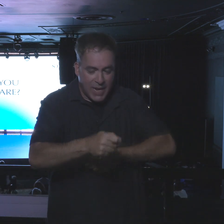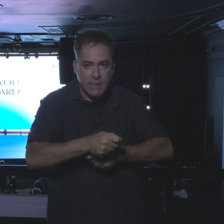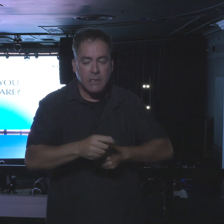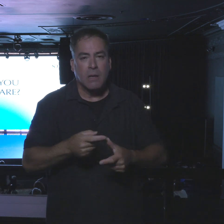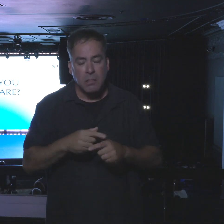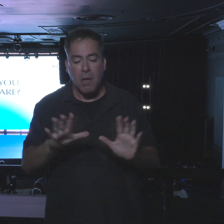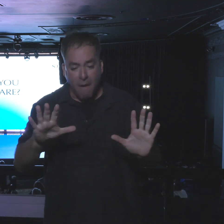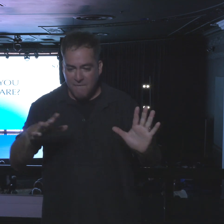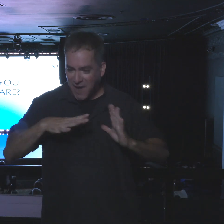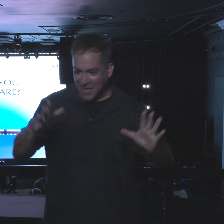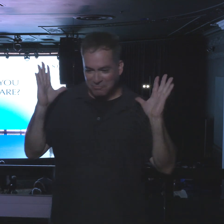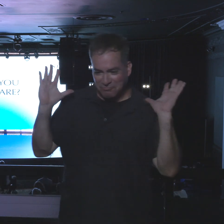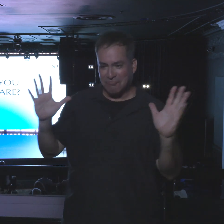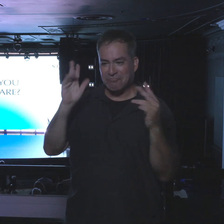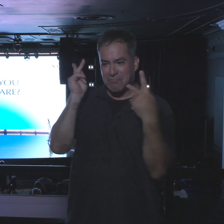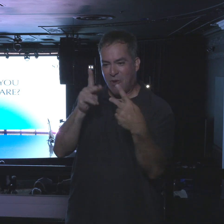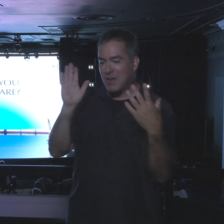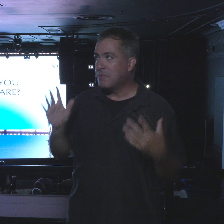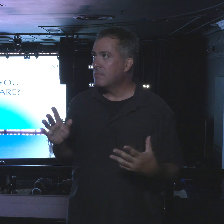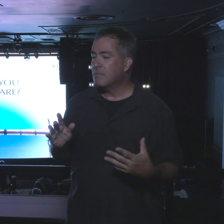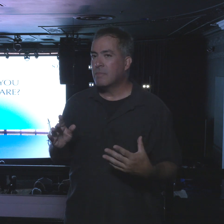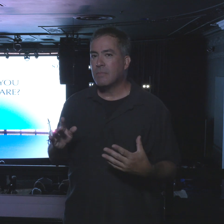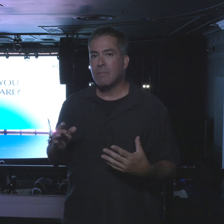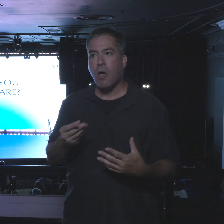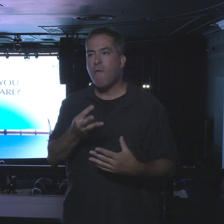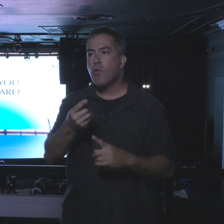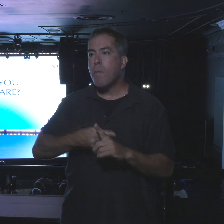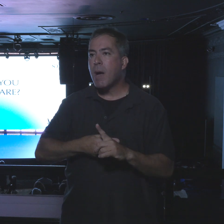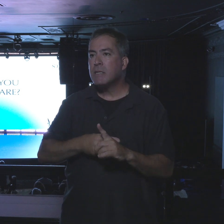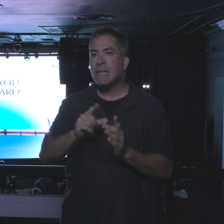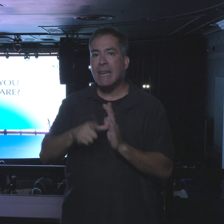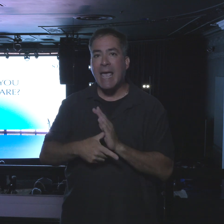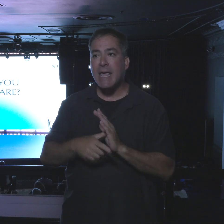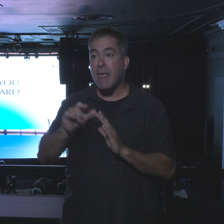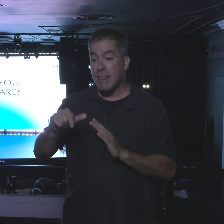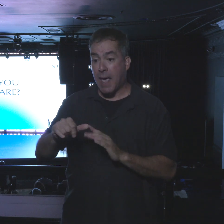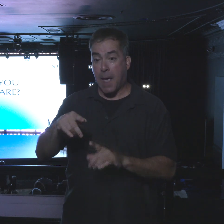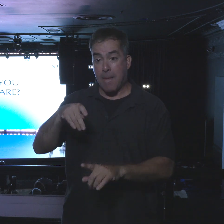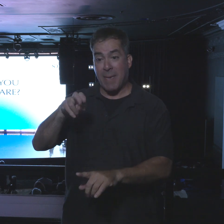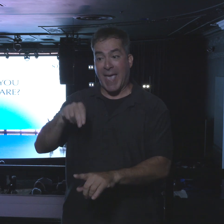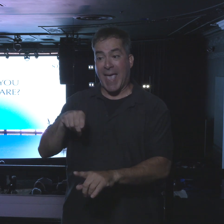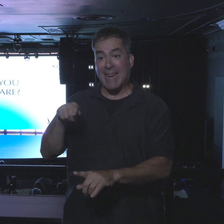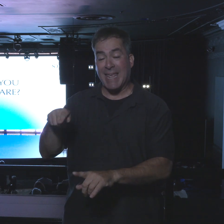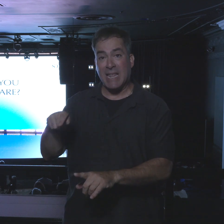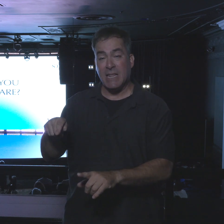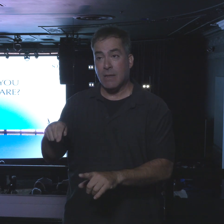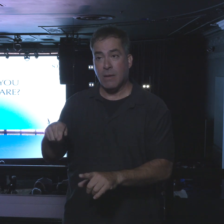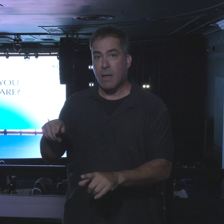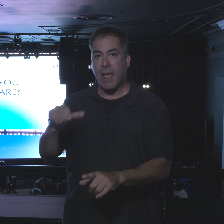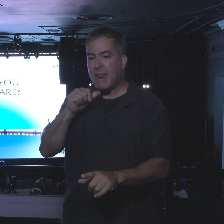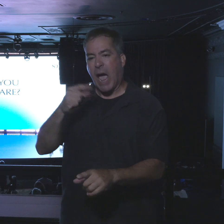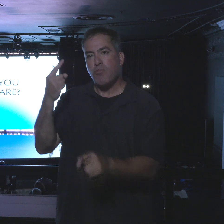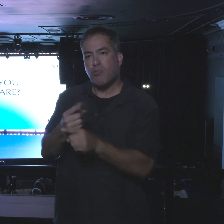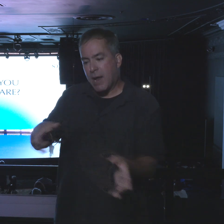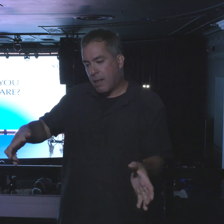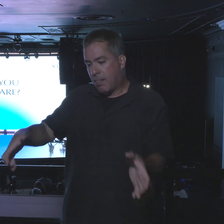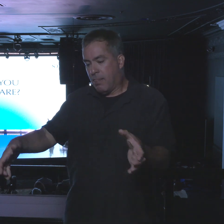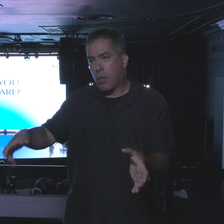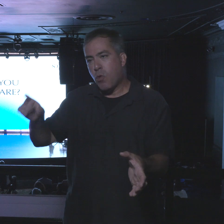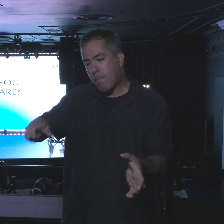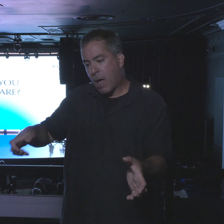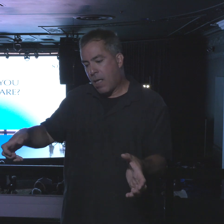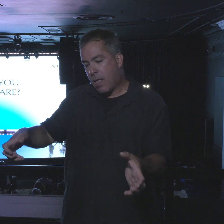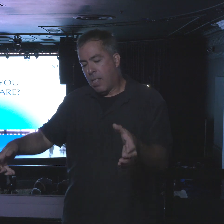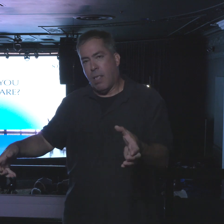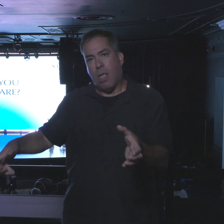the lead pan isn't tipped right. You got to tip